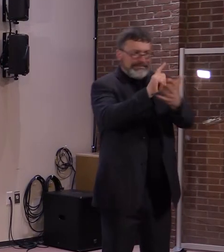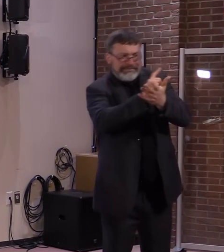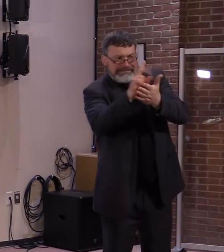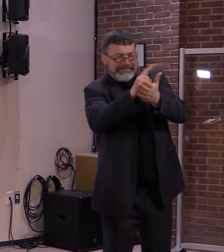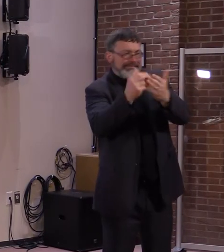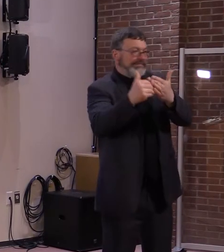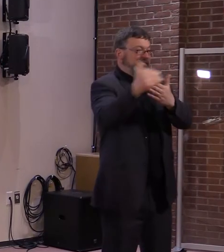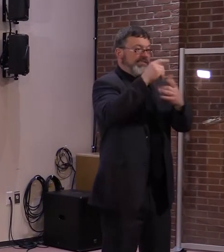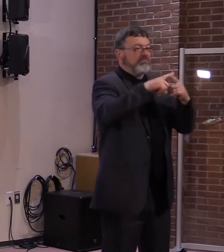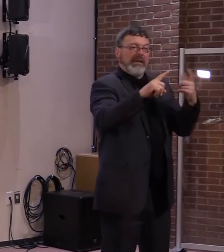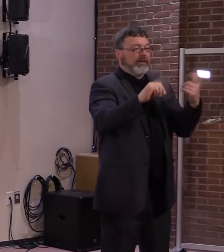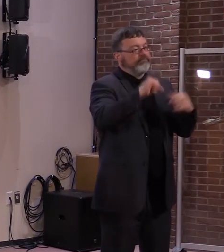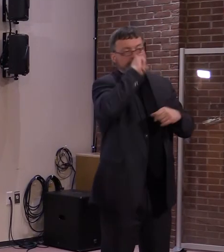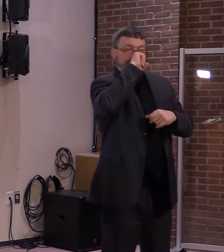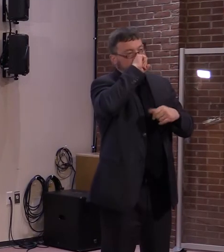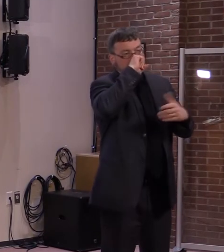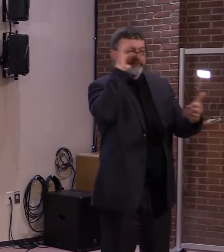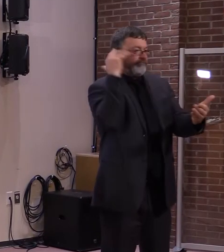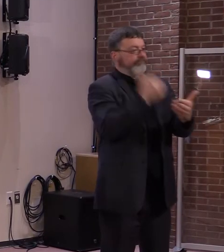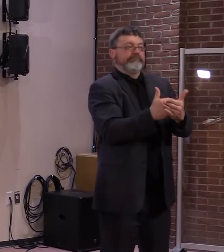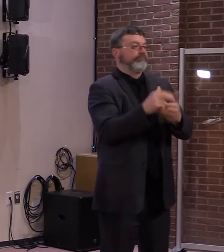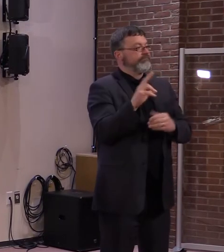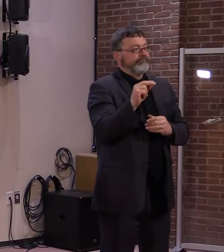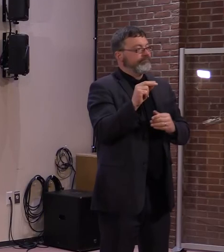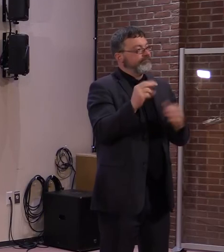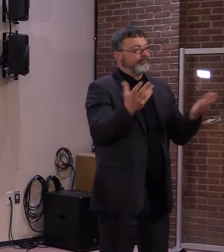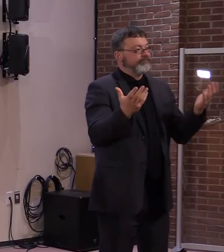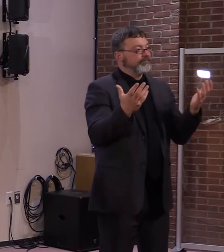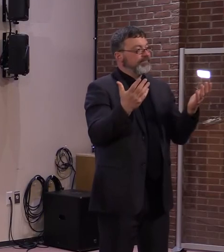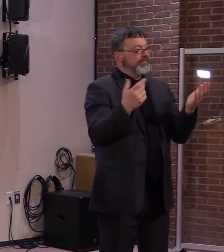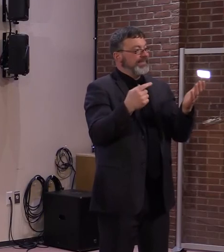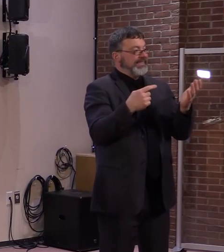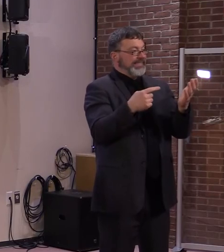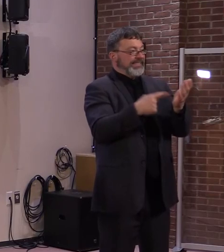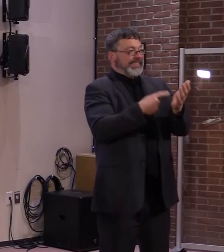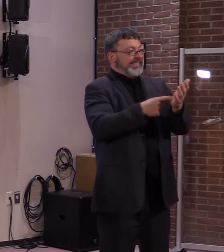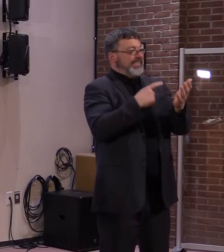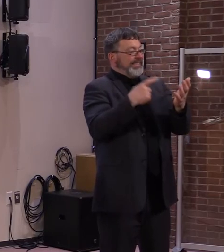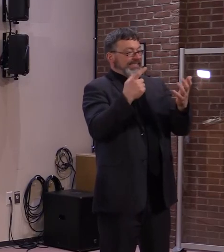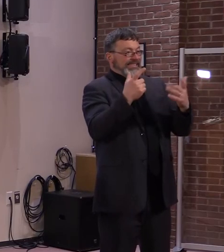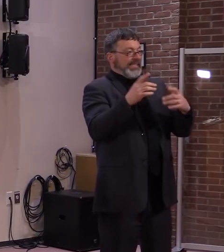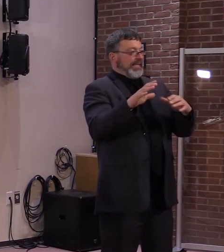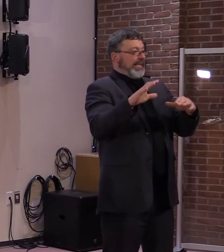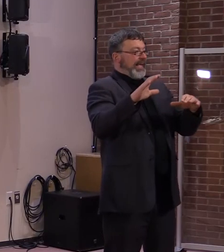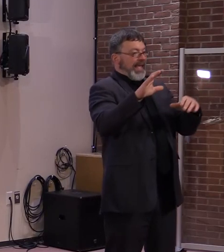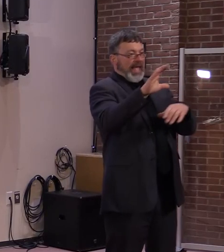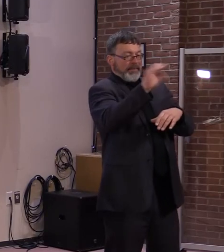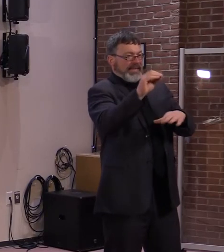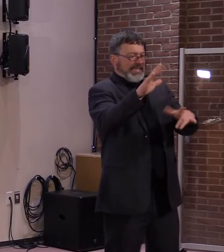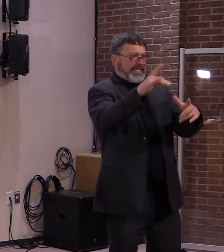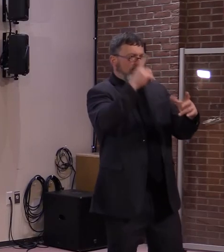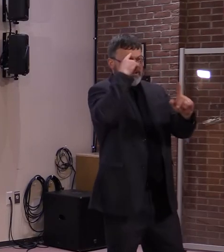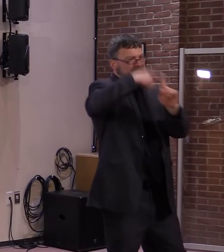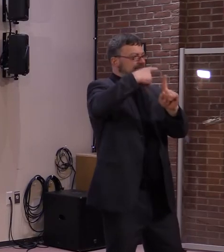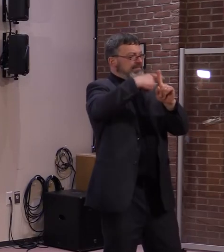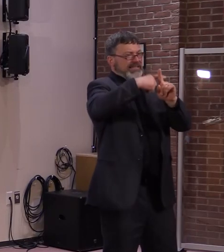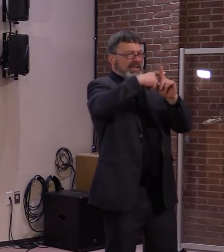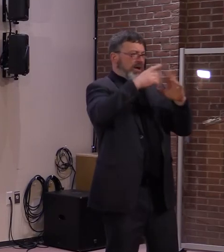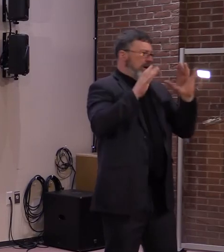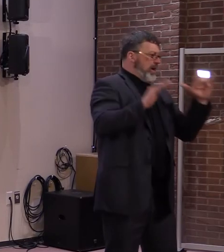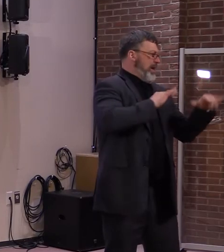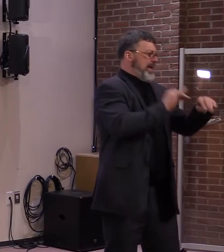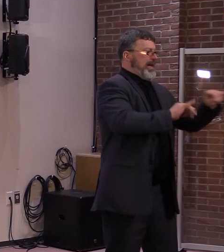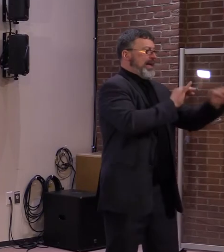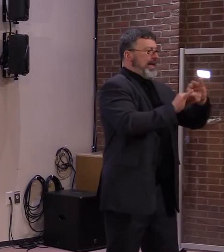of information. And so you're also not wanting to provide either false hope or false awareness